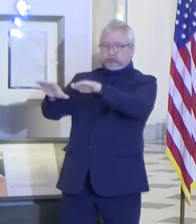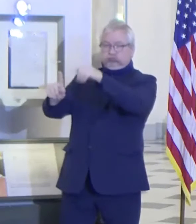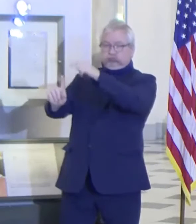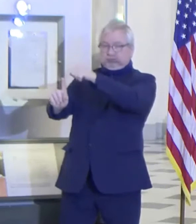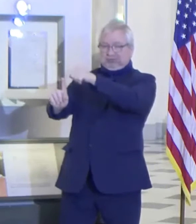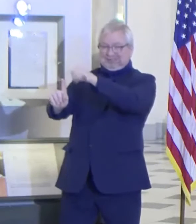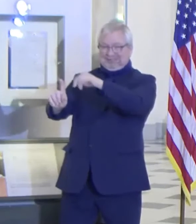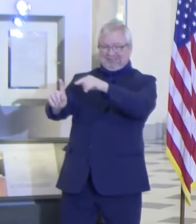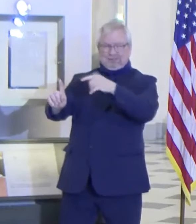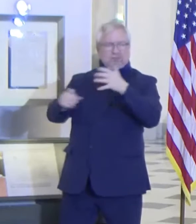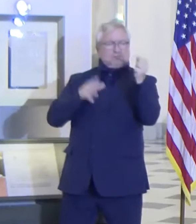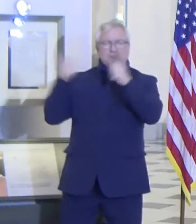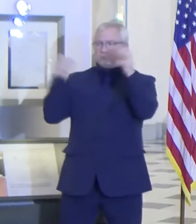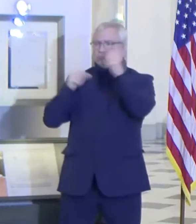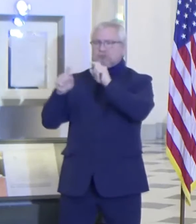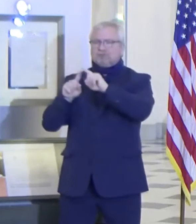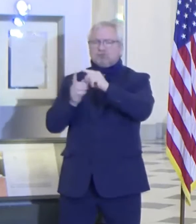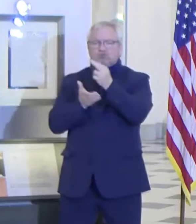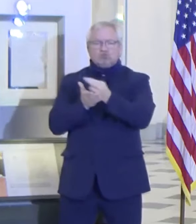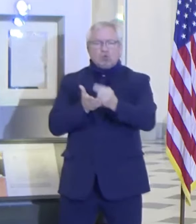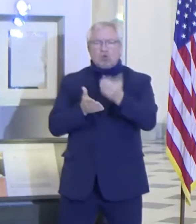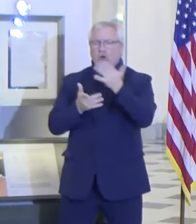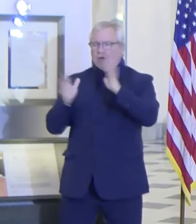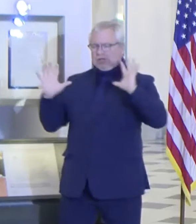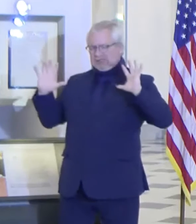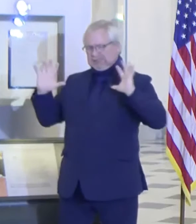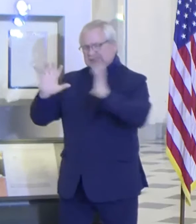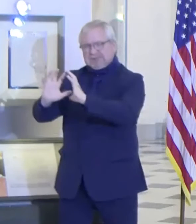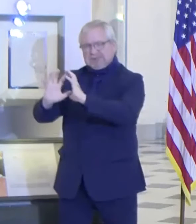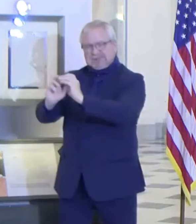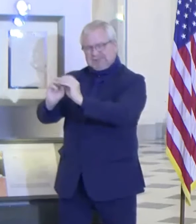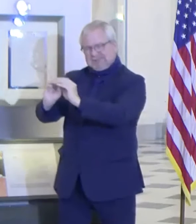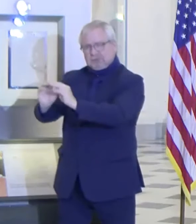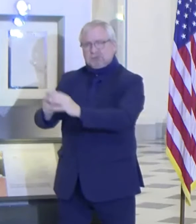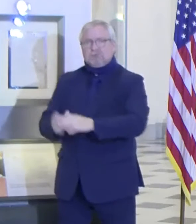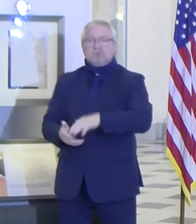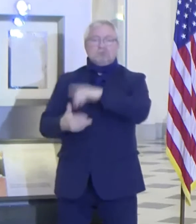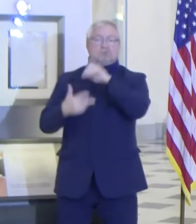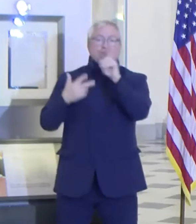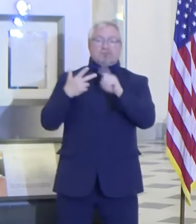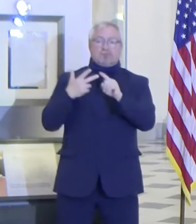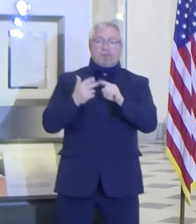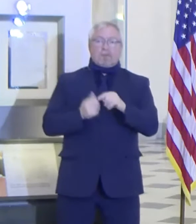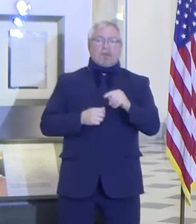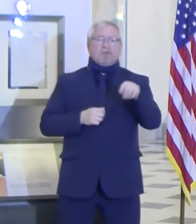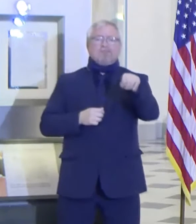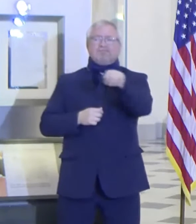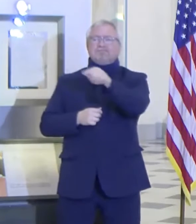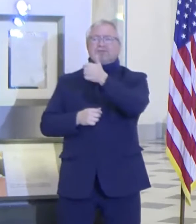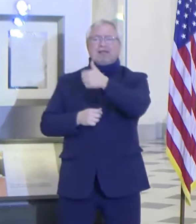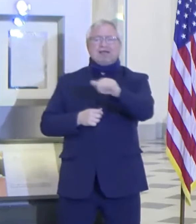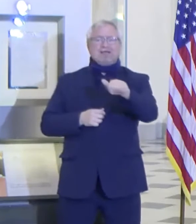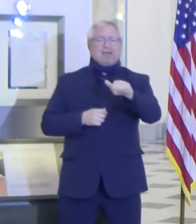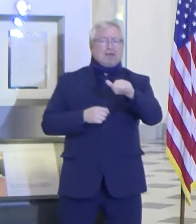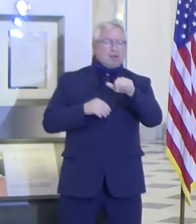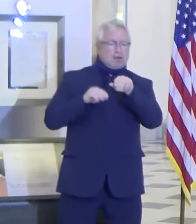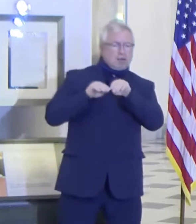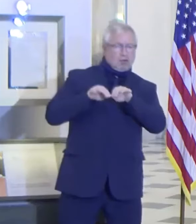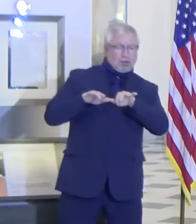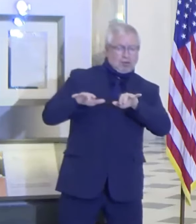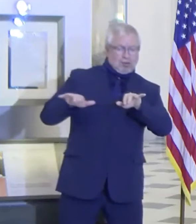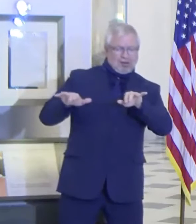and third, mitigation to stop the spread of the virus in other areas of the state.